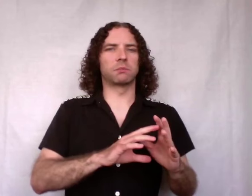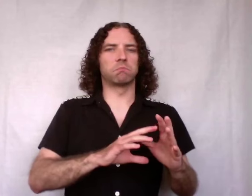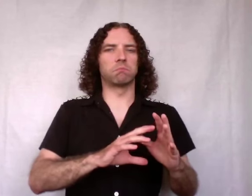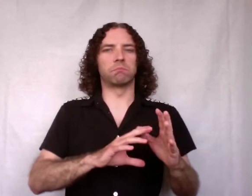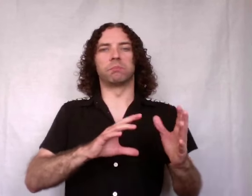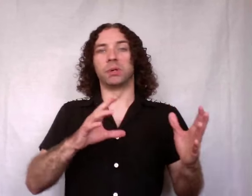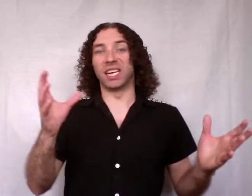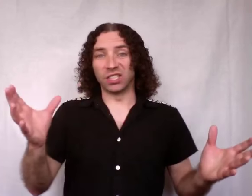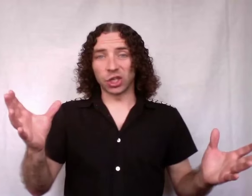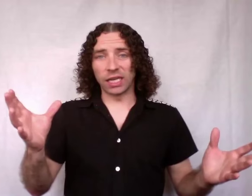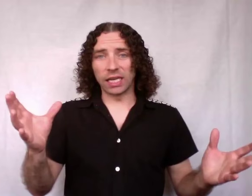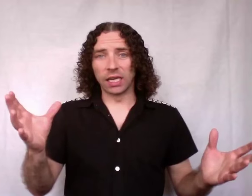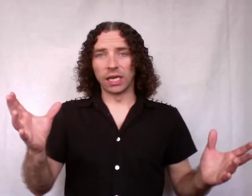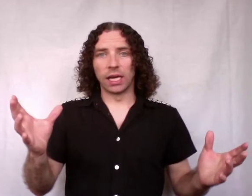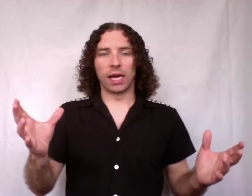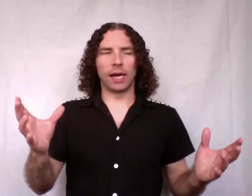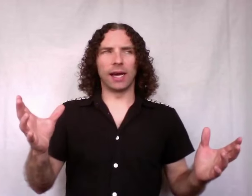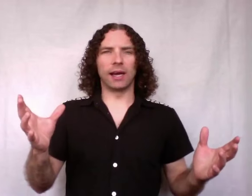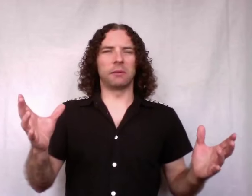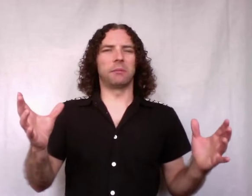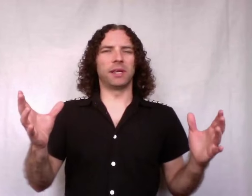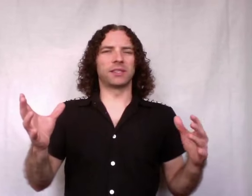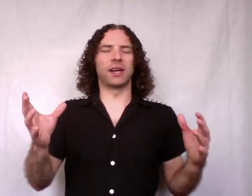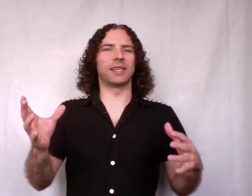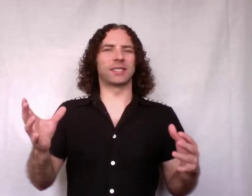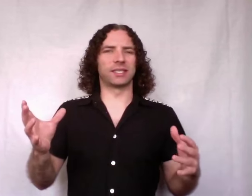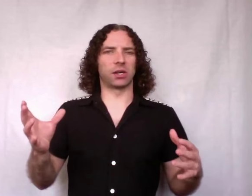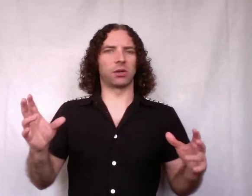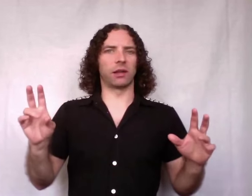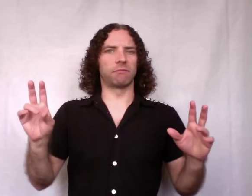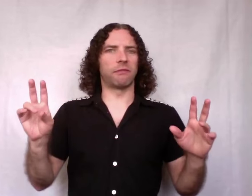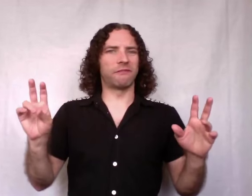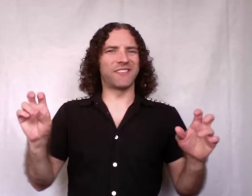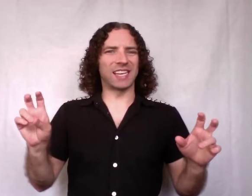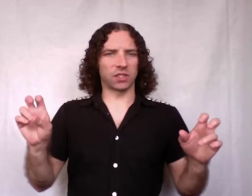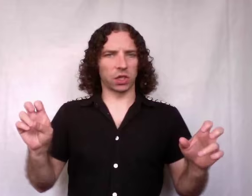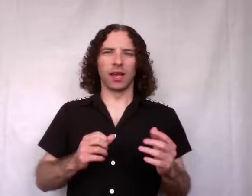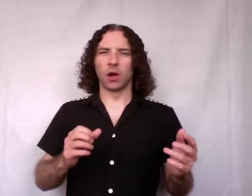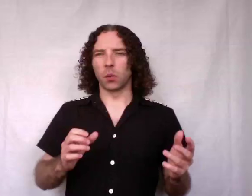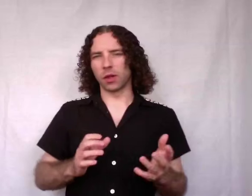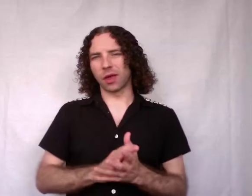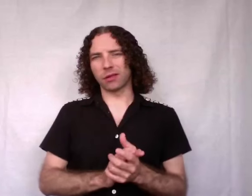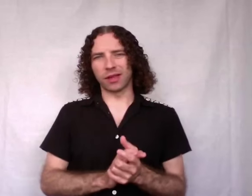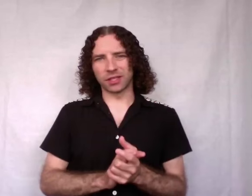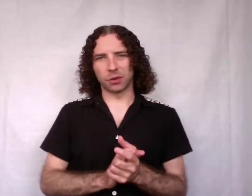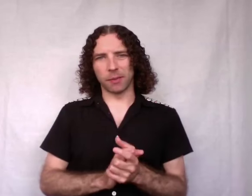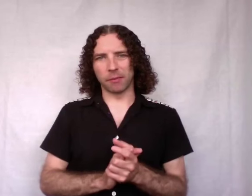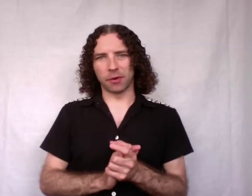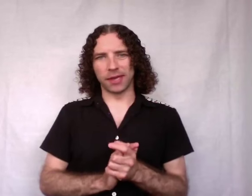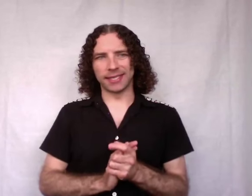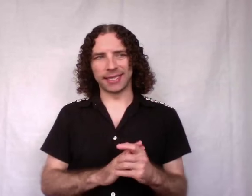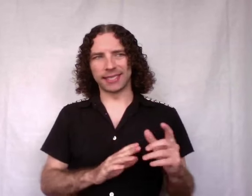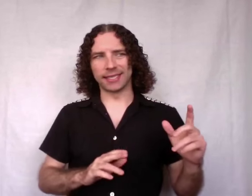potentially. It's not necessarily faster. One of the other things to remember in this is